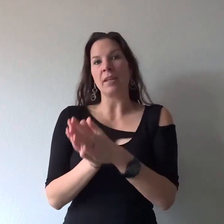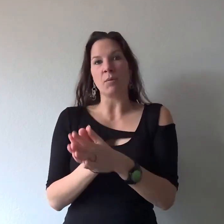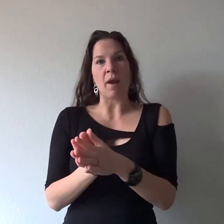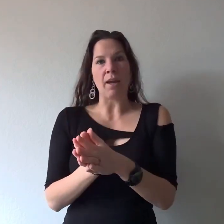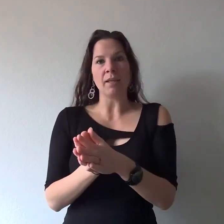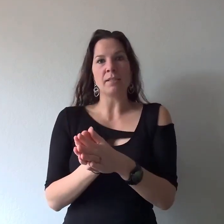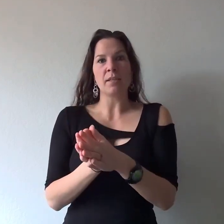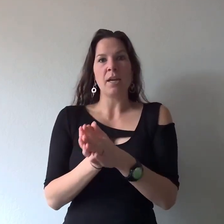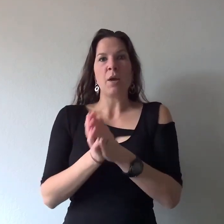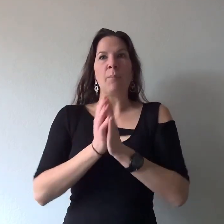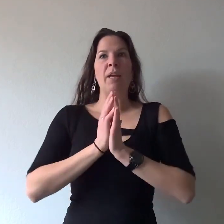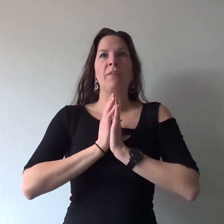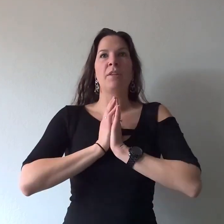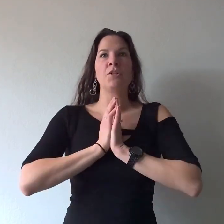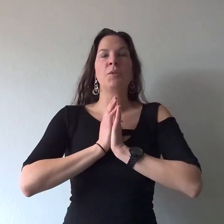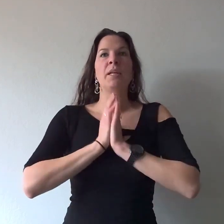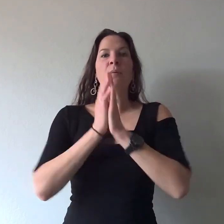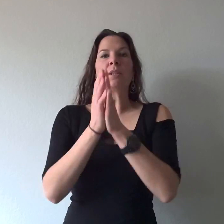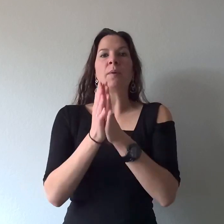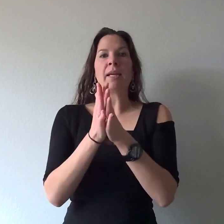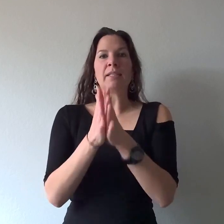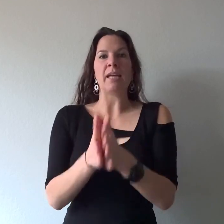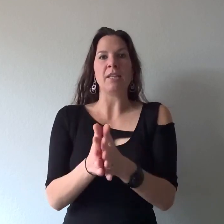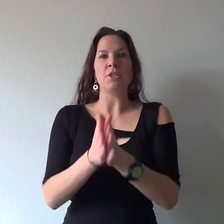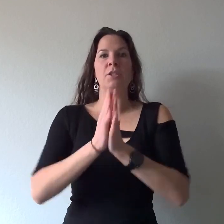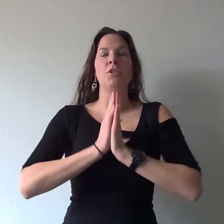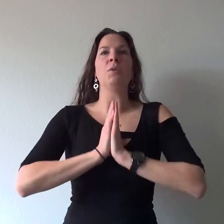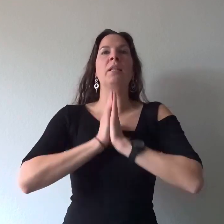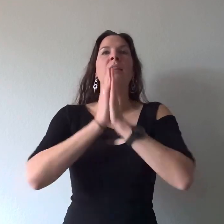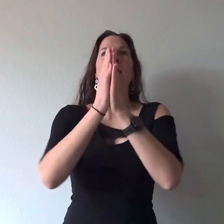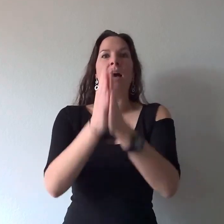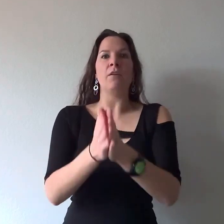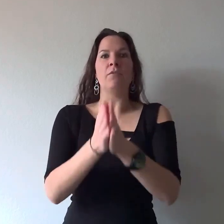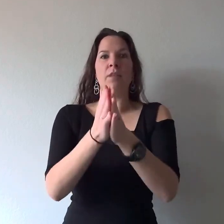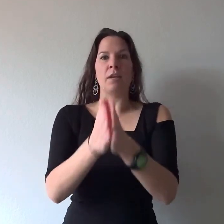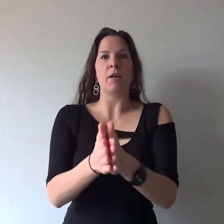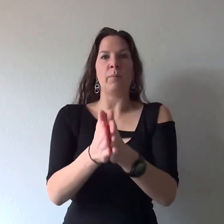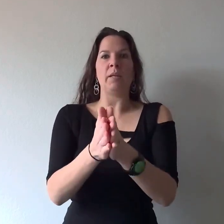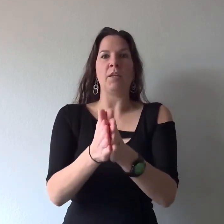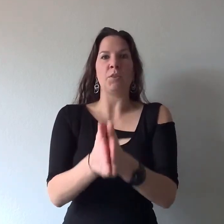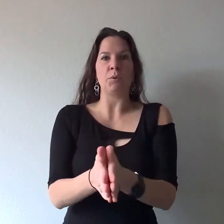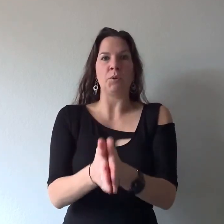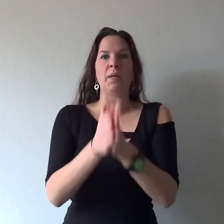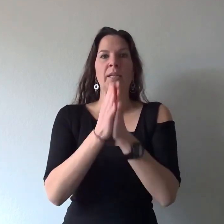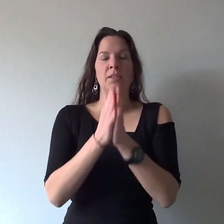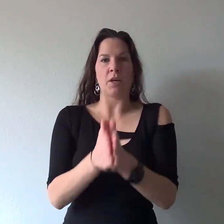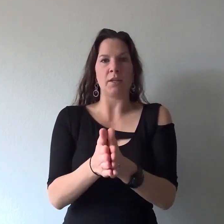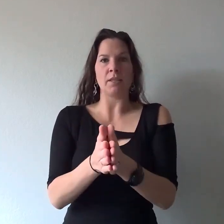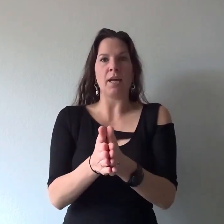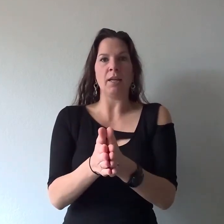right but if they're doing it with the right intentions you can love the company through its dark side